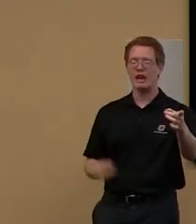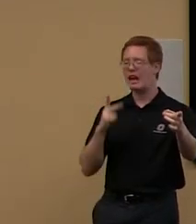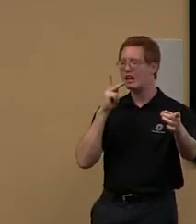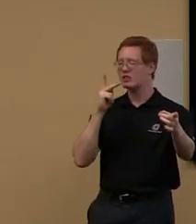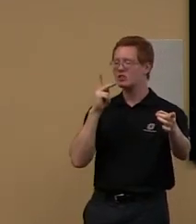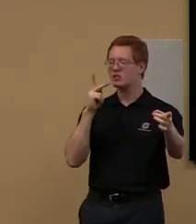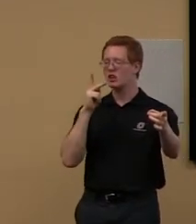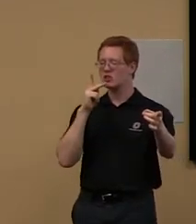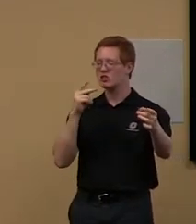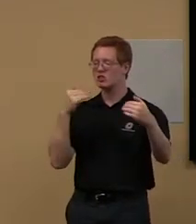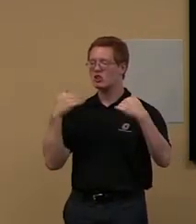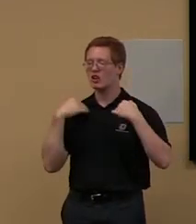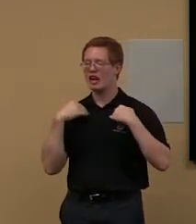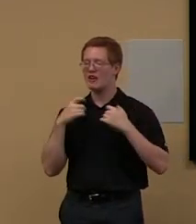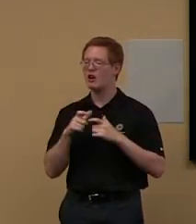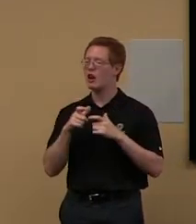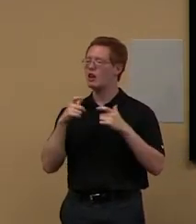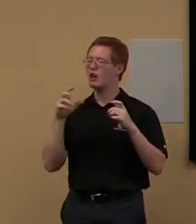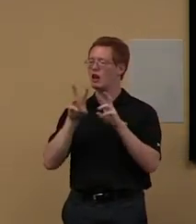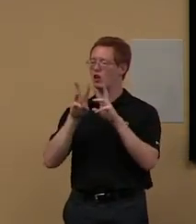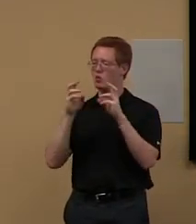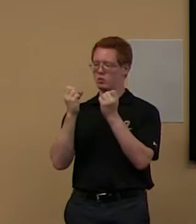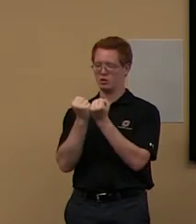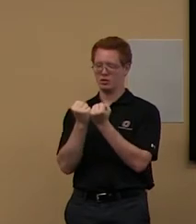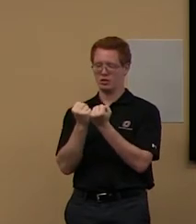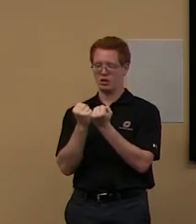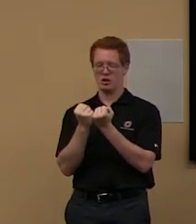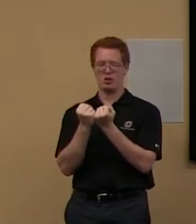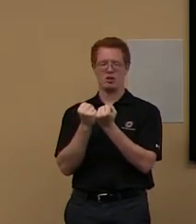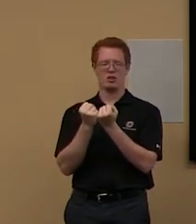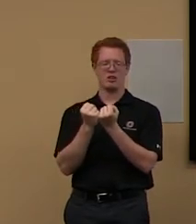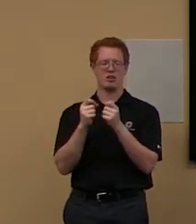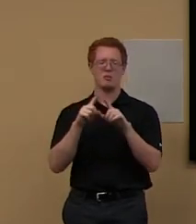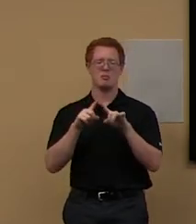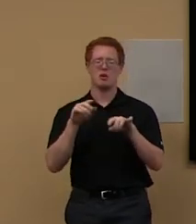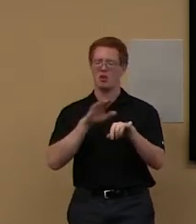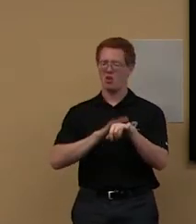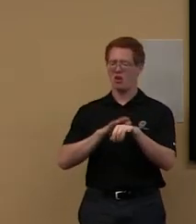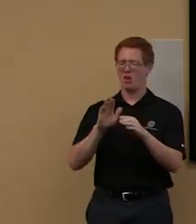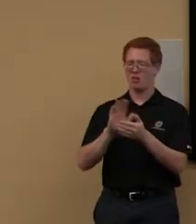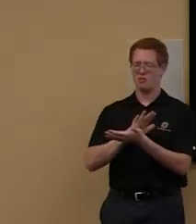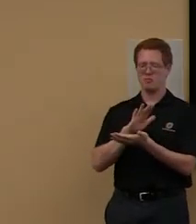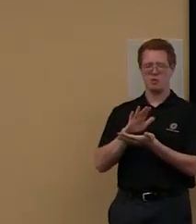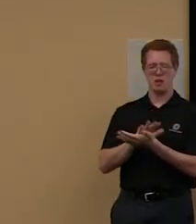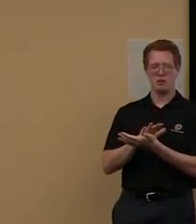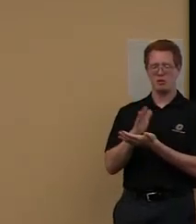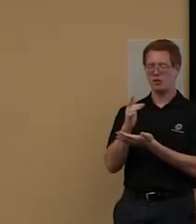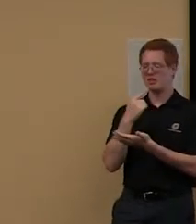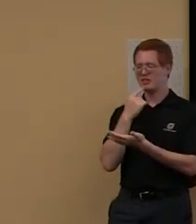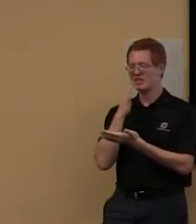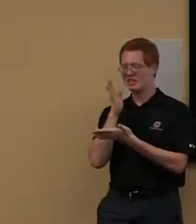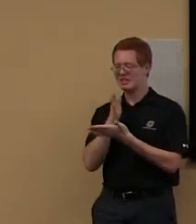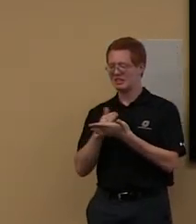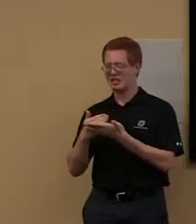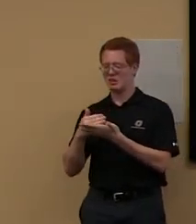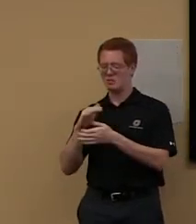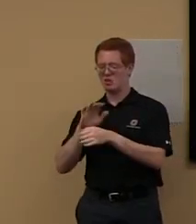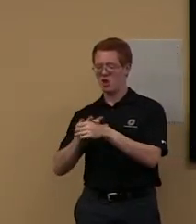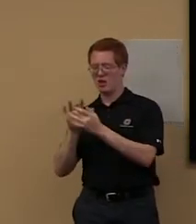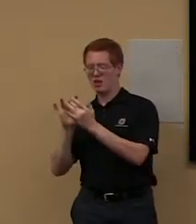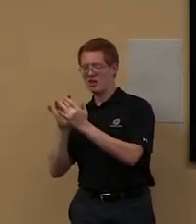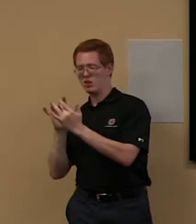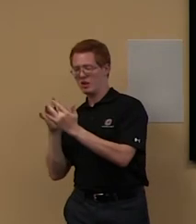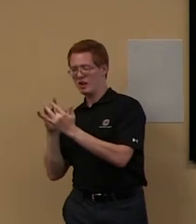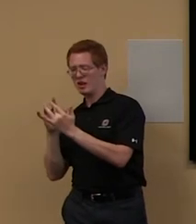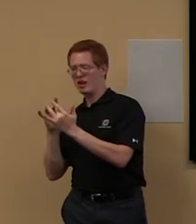a lot of these workshops, but I think on the sheet analysis that some of them are offered online. Yes. So a lot of